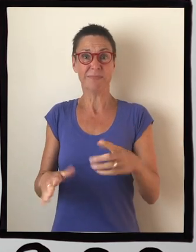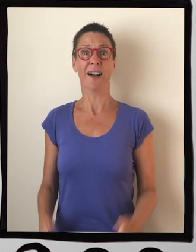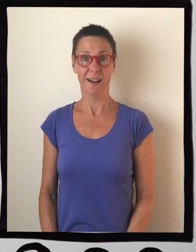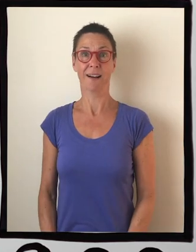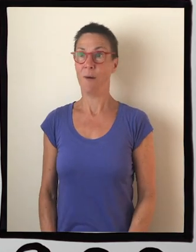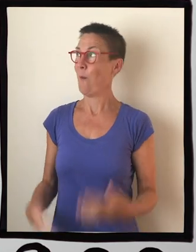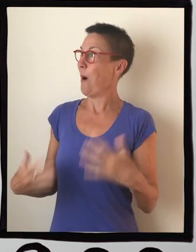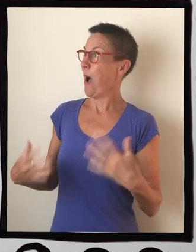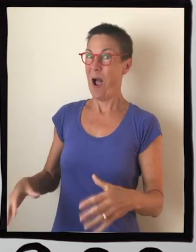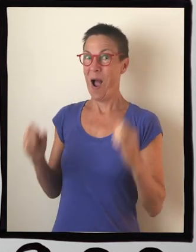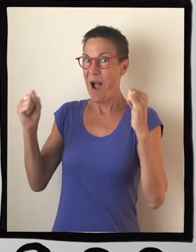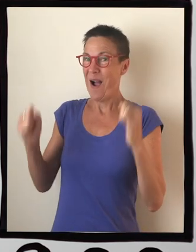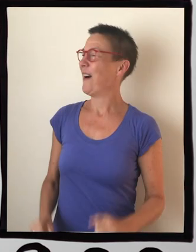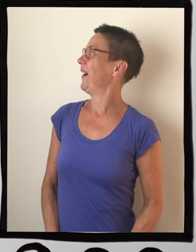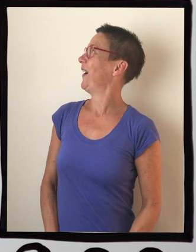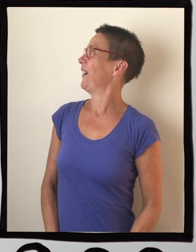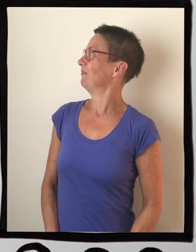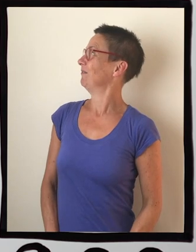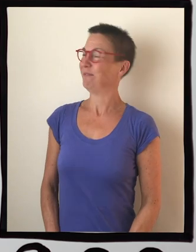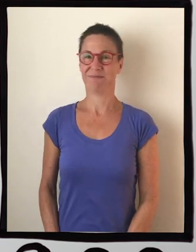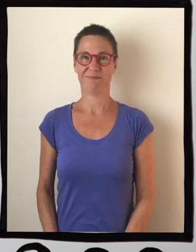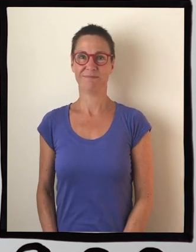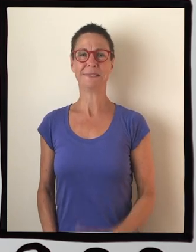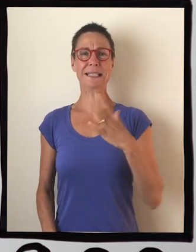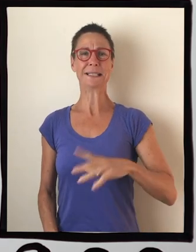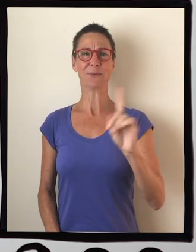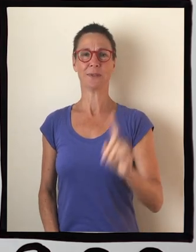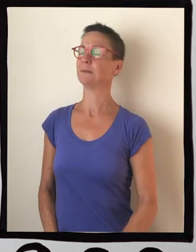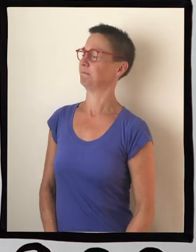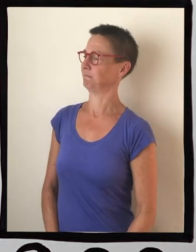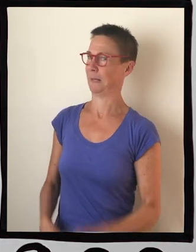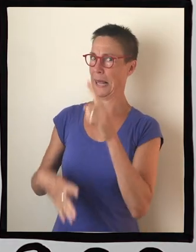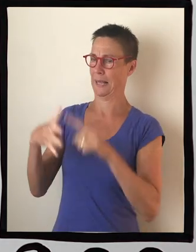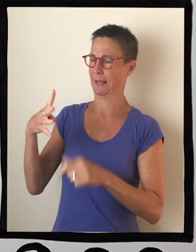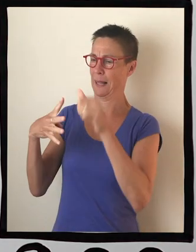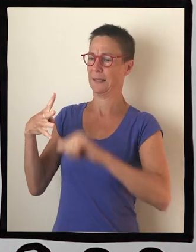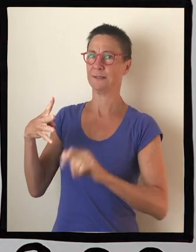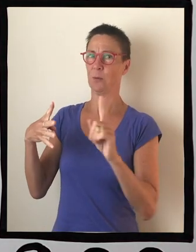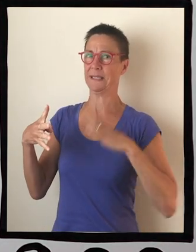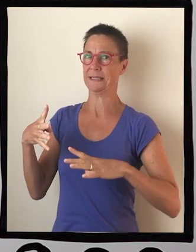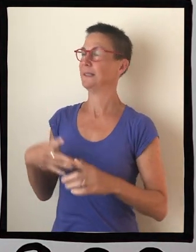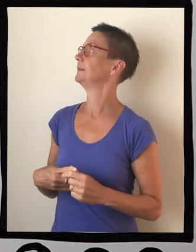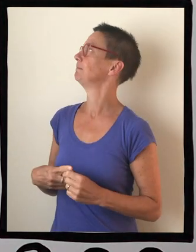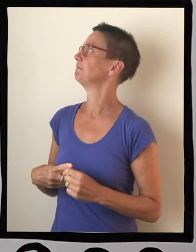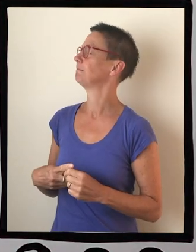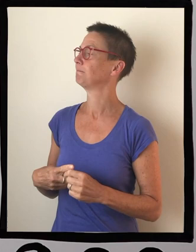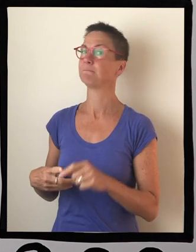Cool. Okay, materials for this please, RG. Got it. Okay, so what you're going to need, you're going to need some